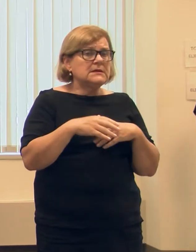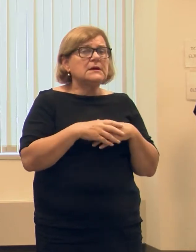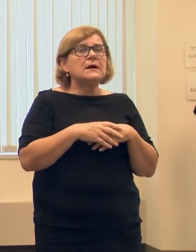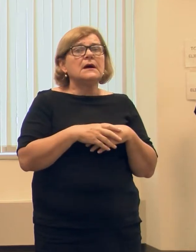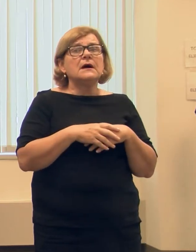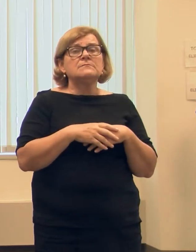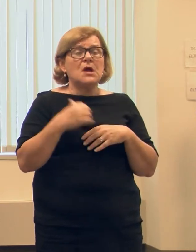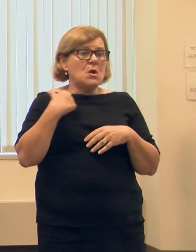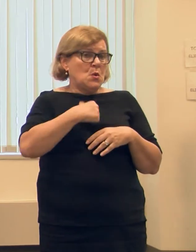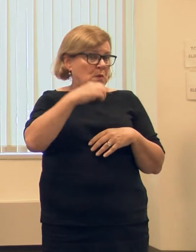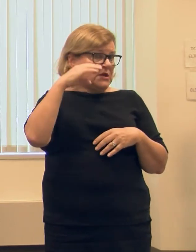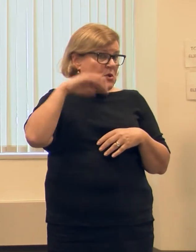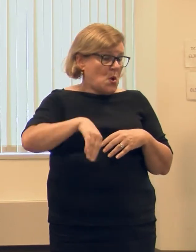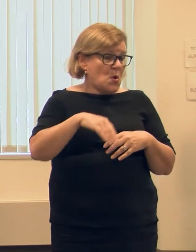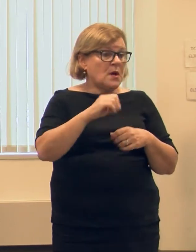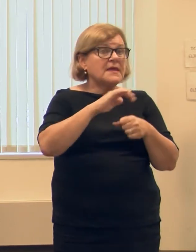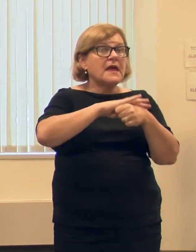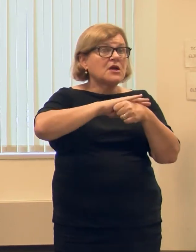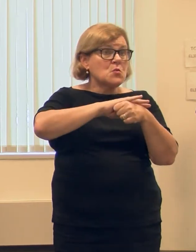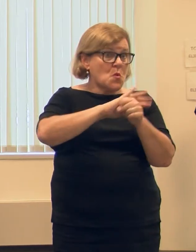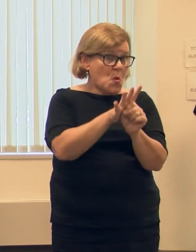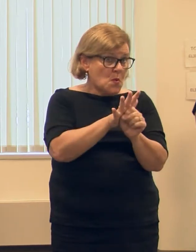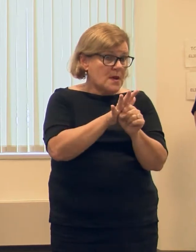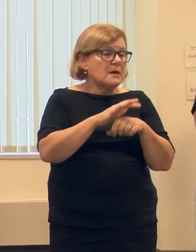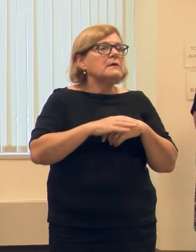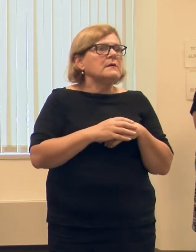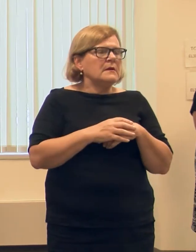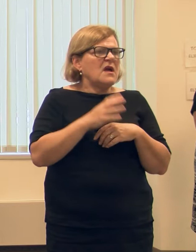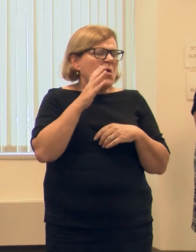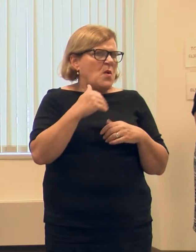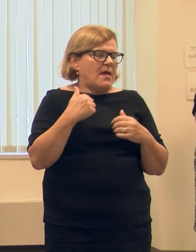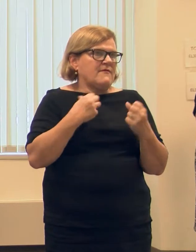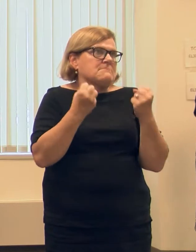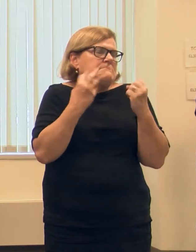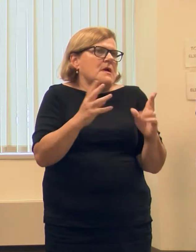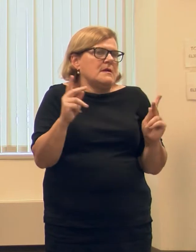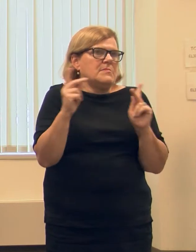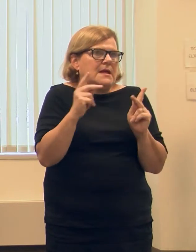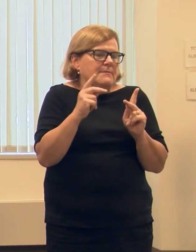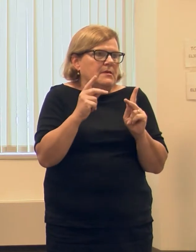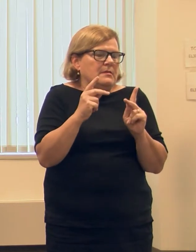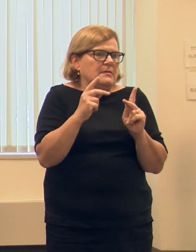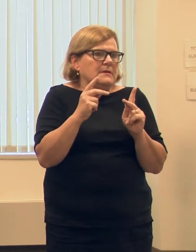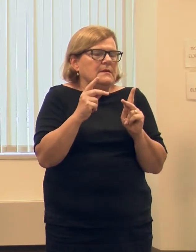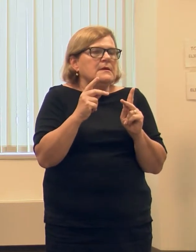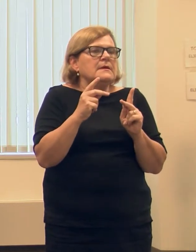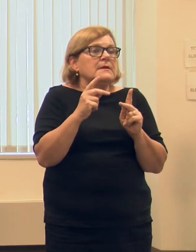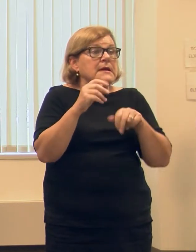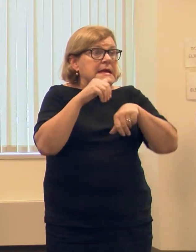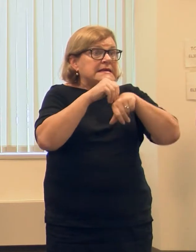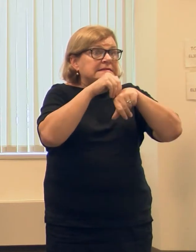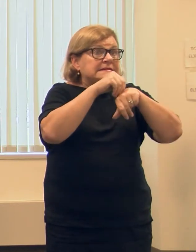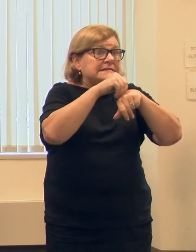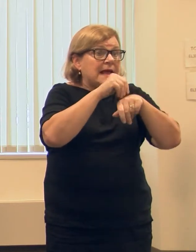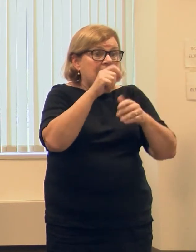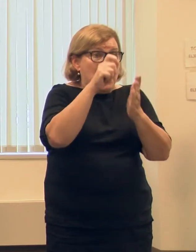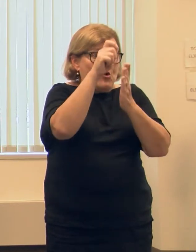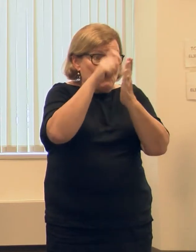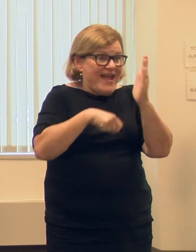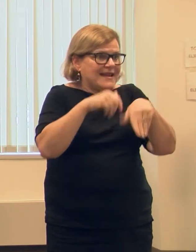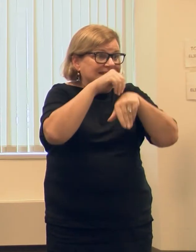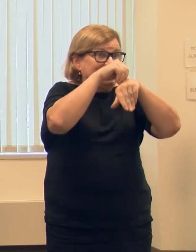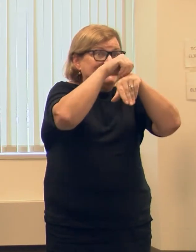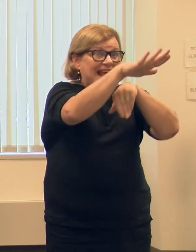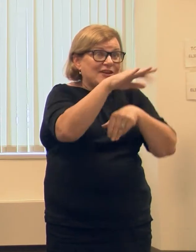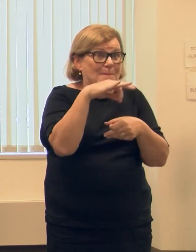Obviously, we know that with the coronavirus, we're going to have a record number of absentee ballots. We've already seen the trend